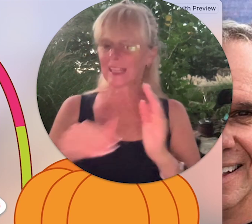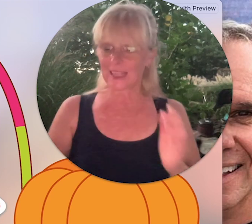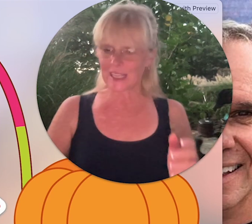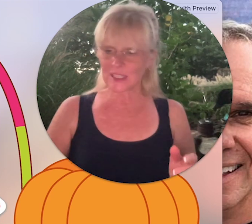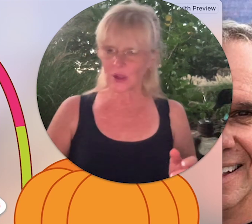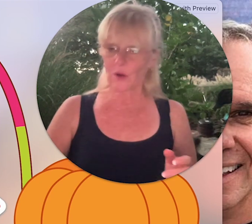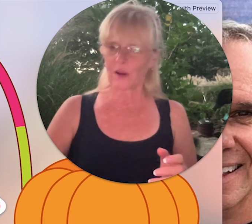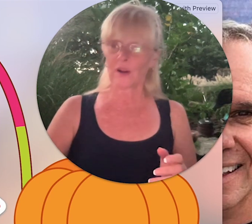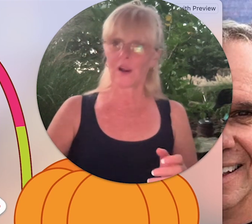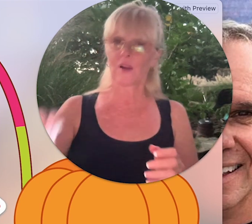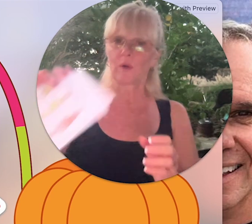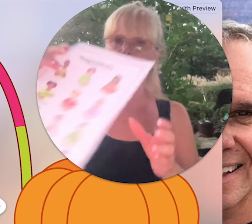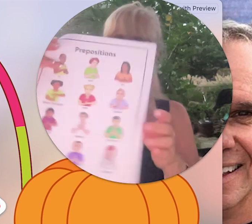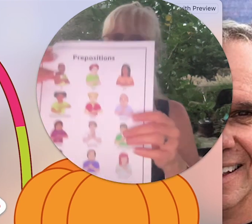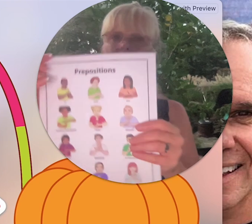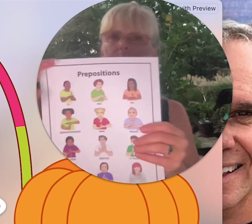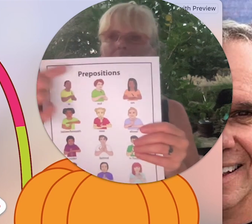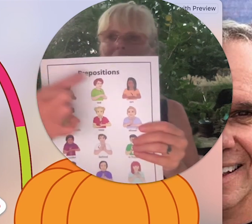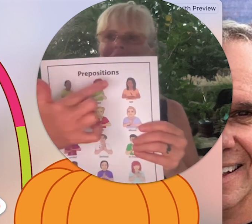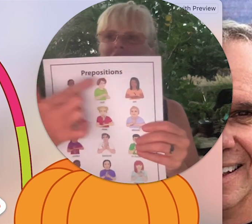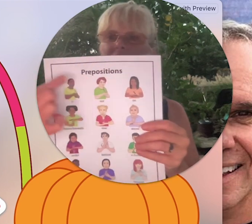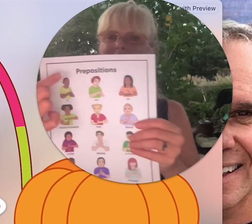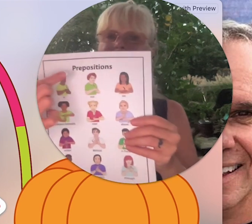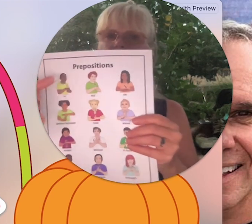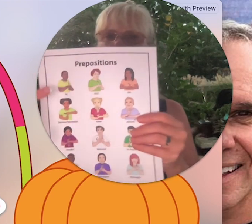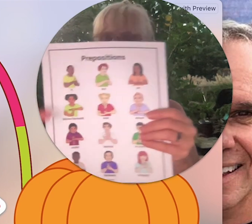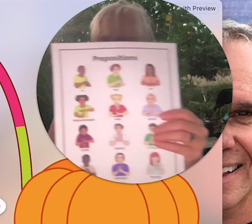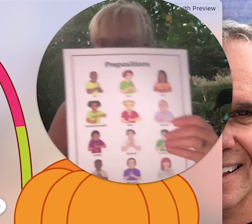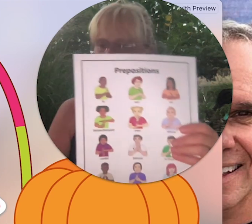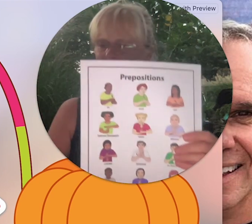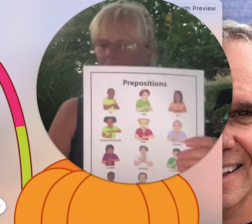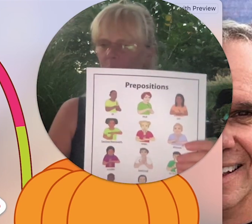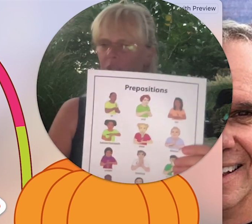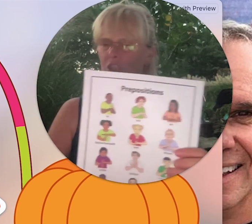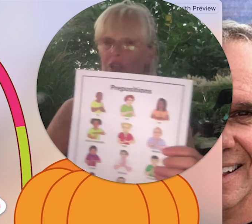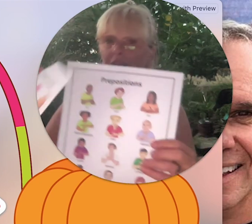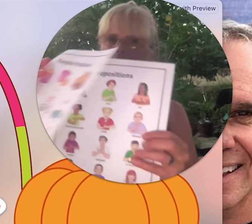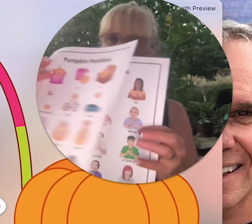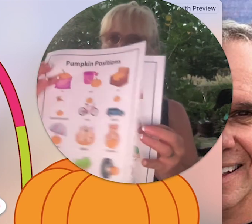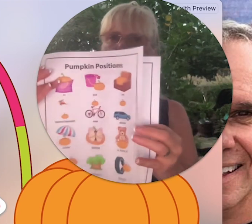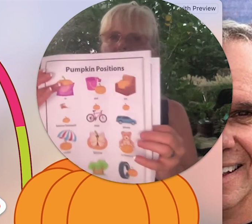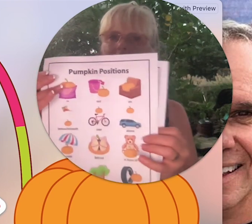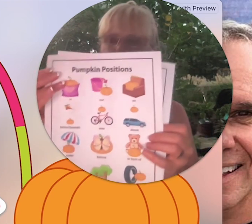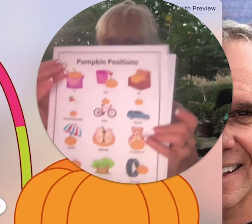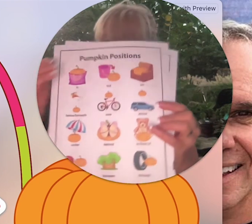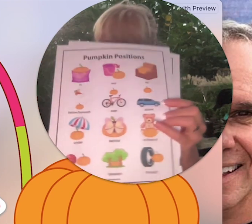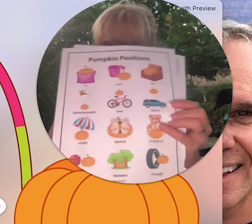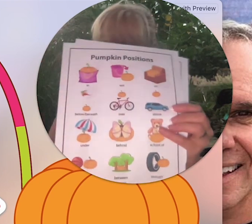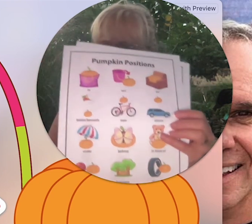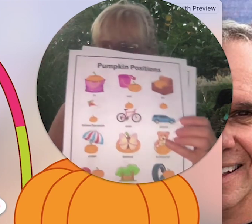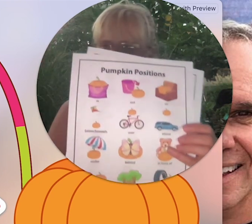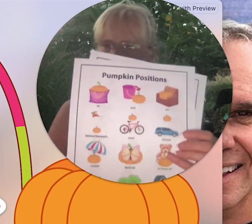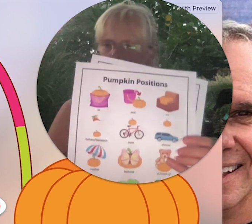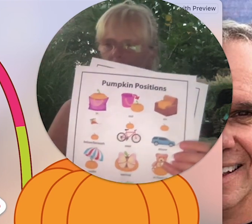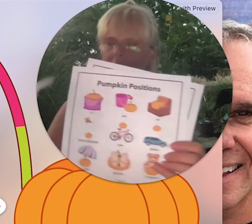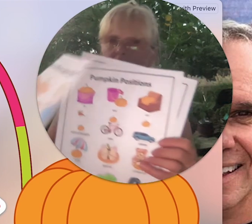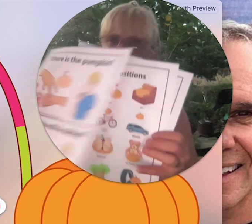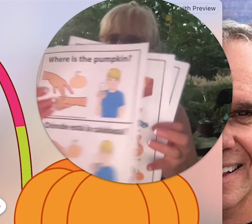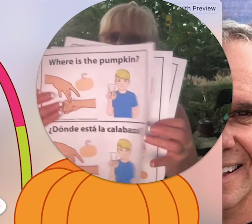these are our we're reviewing our prepositions with all sign language we have tons of clip arts for it trying to